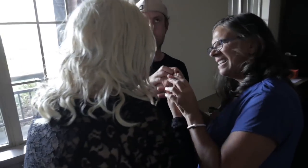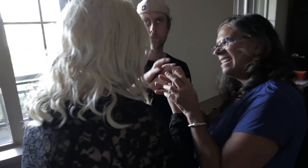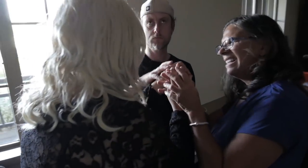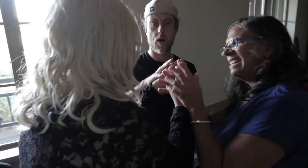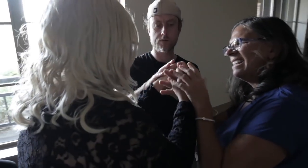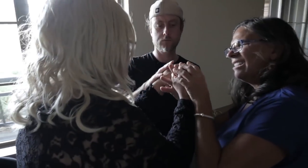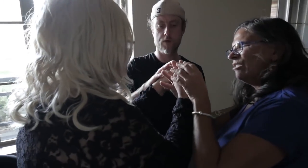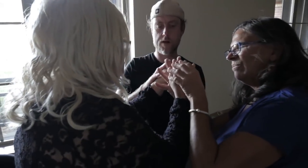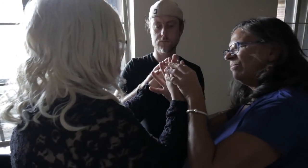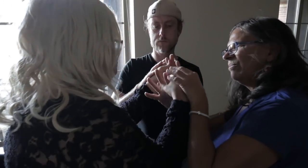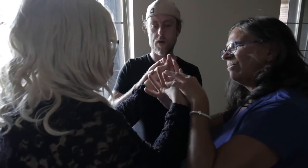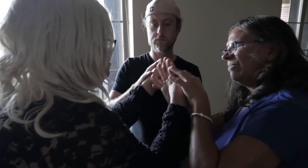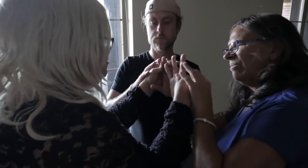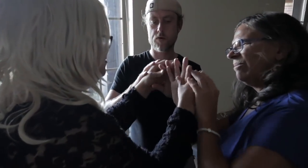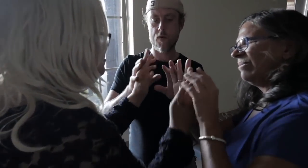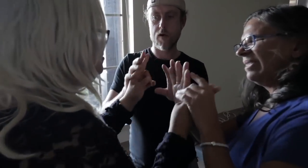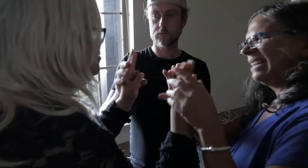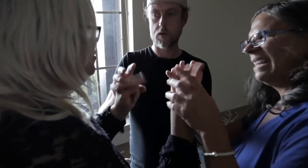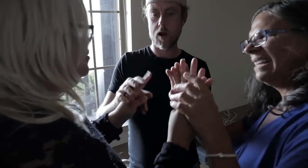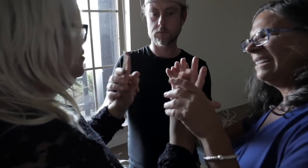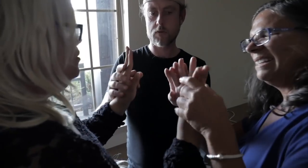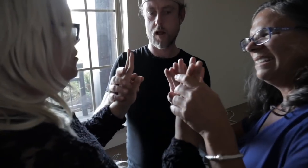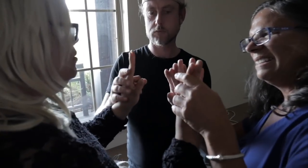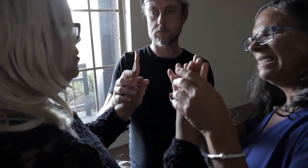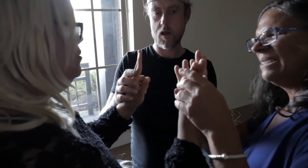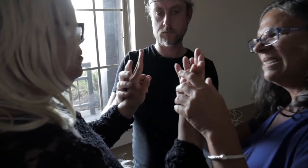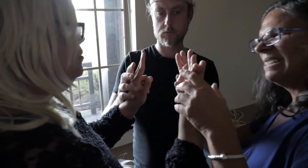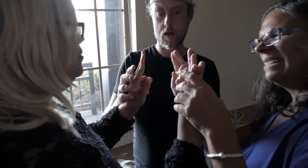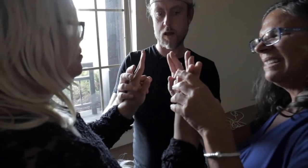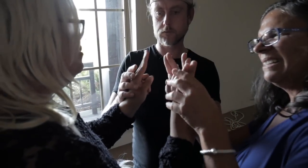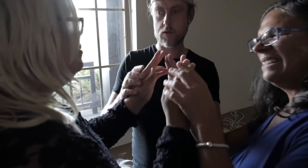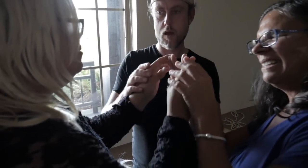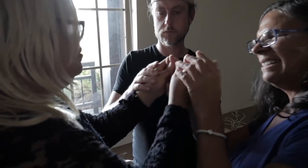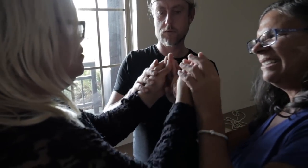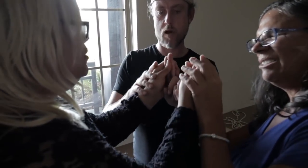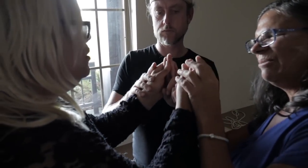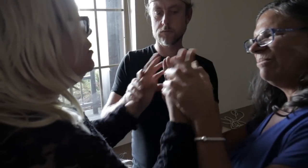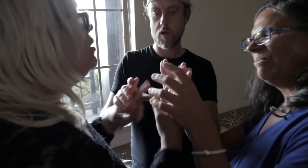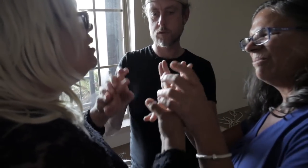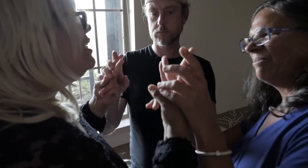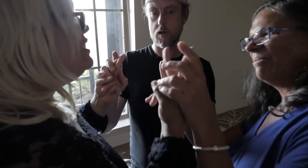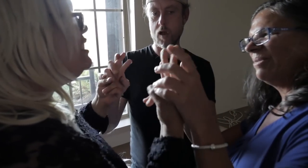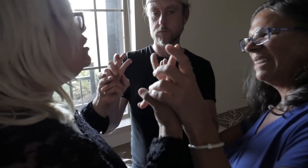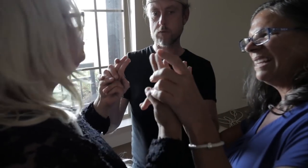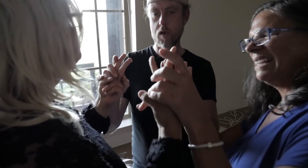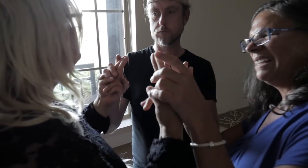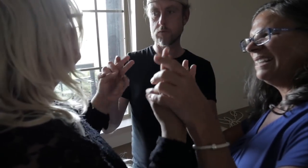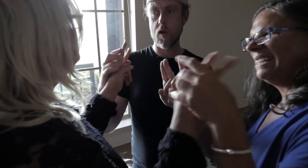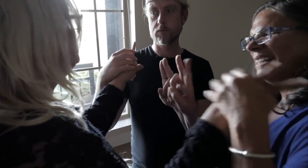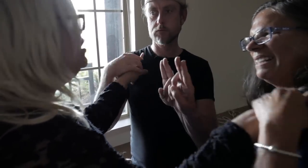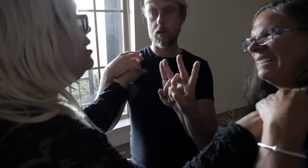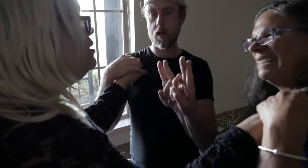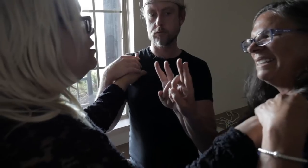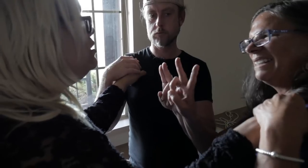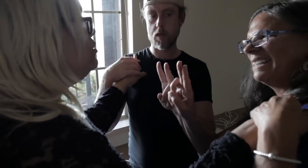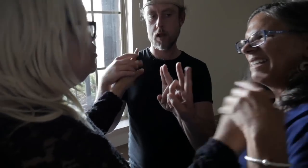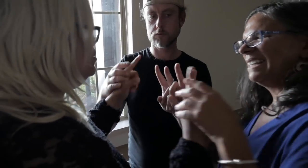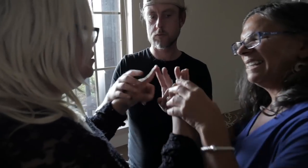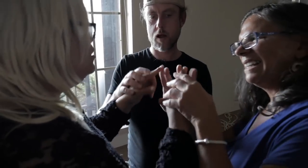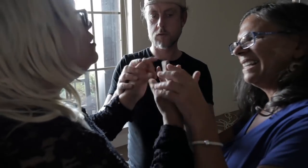Institute co-facilitators Jasper Norman and Yashira Romulus created the first ever PT play, Gift of